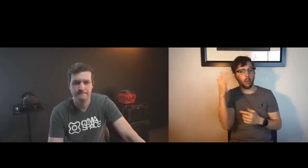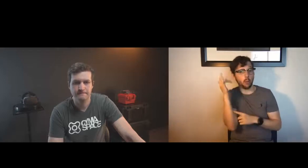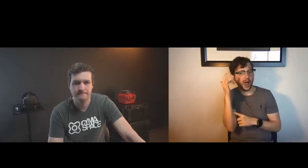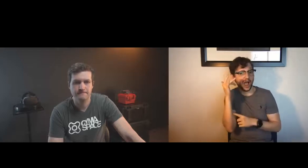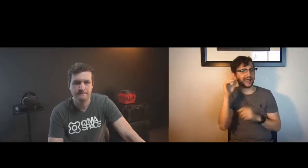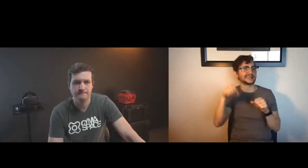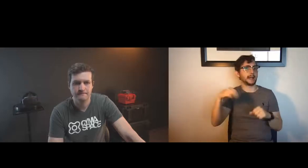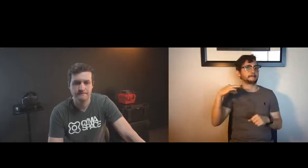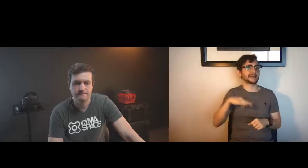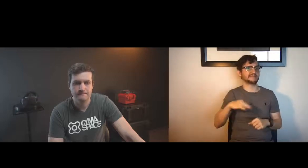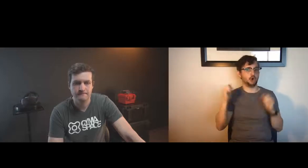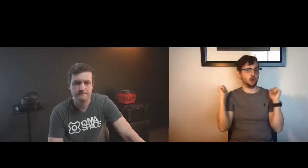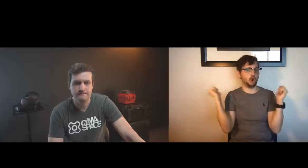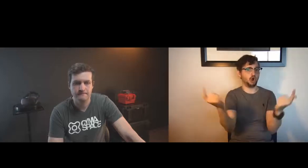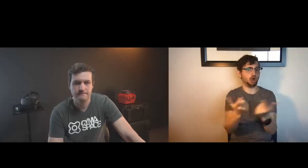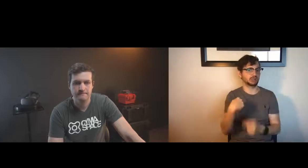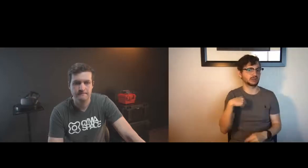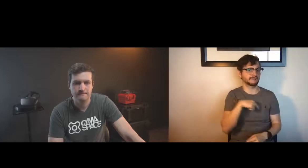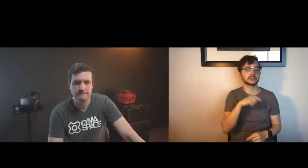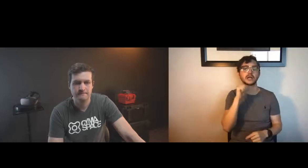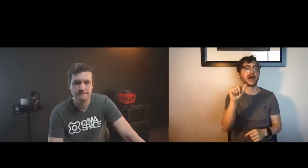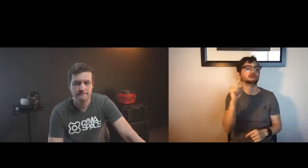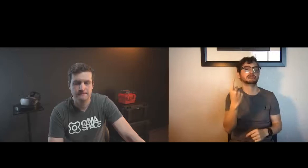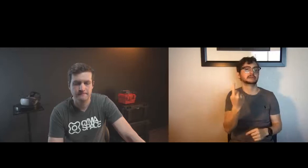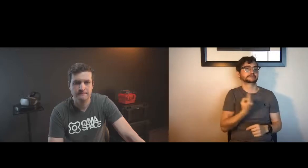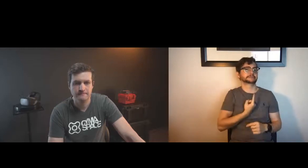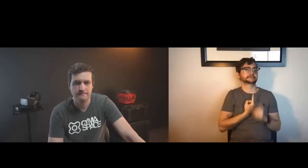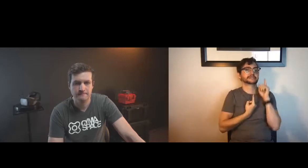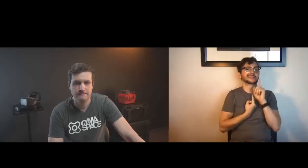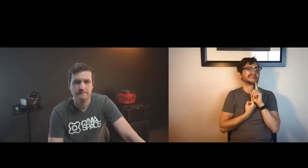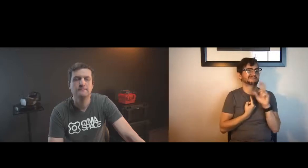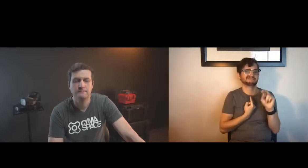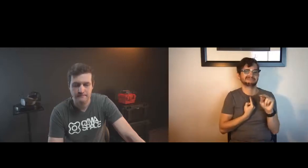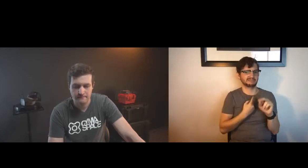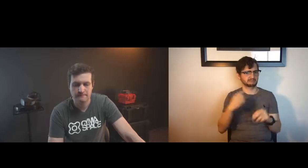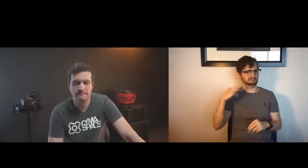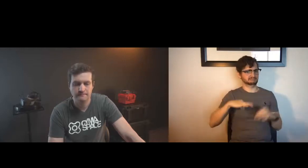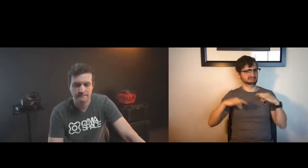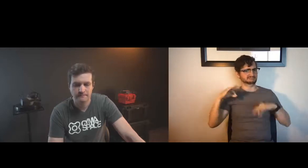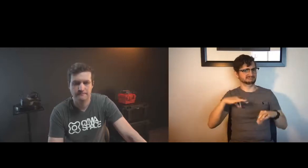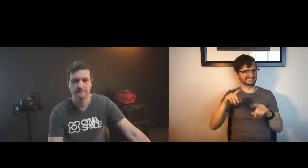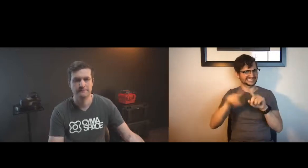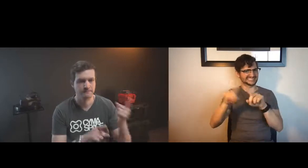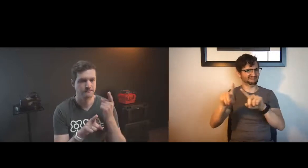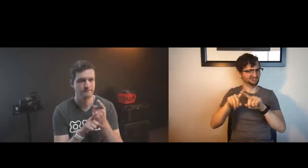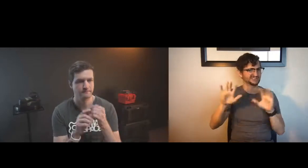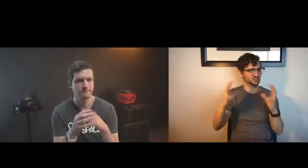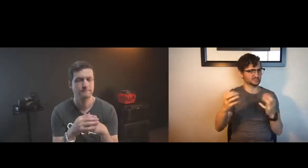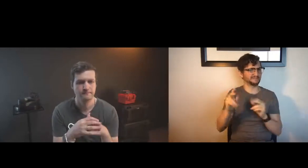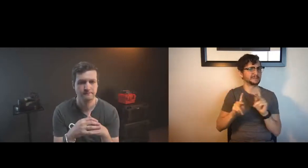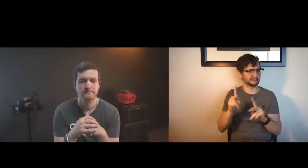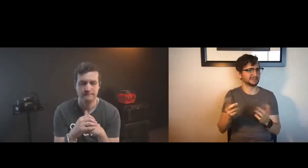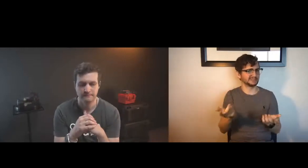that it's a gap that needs to be filled because it can benefit everyone it's not just a matter of doing something